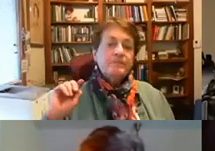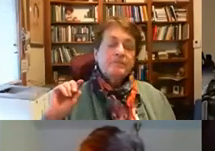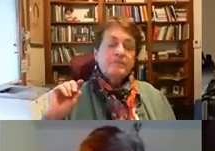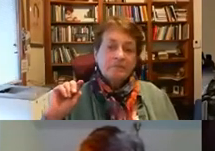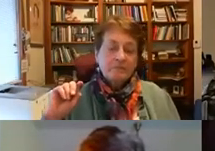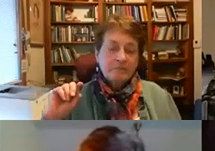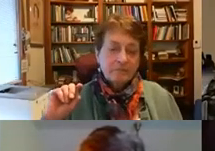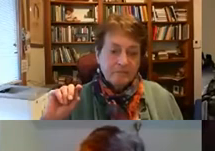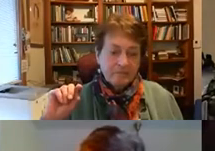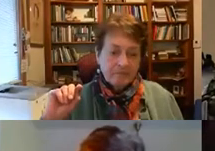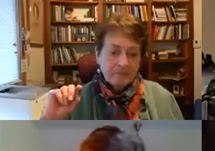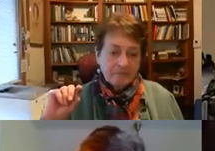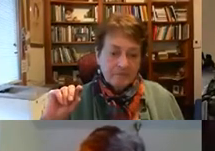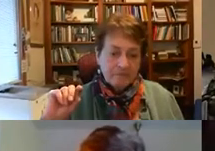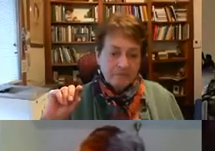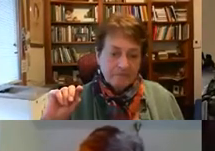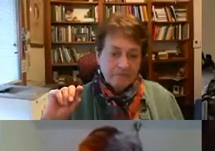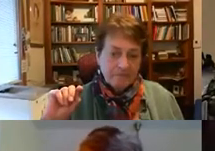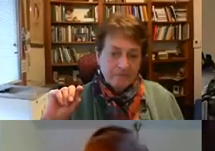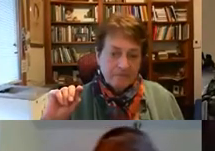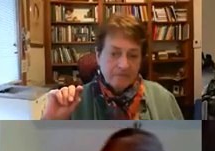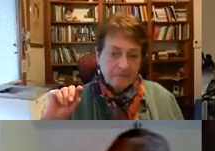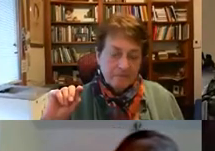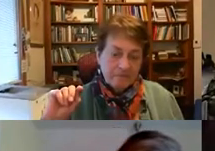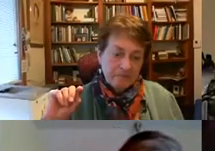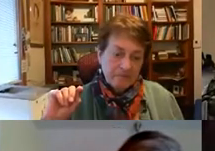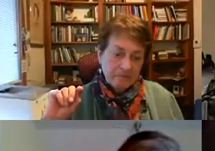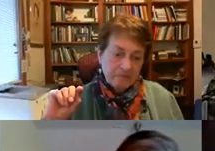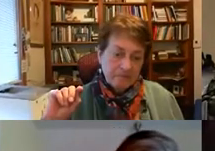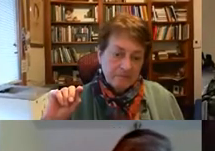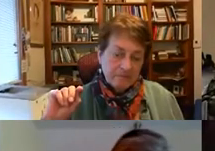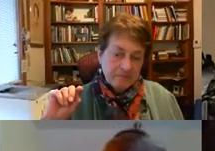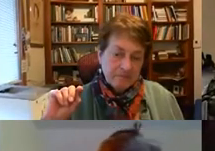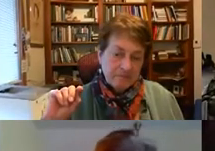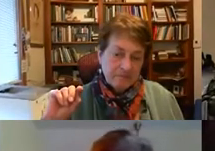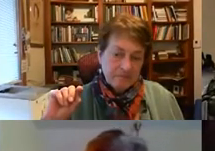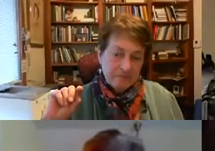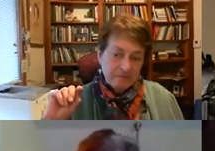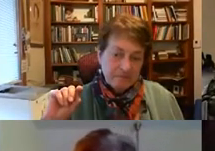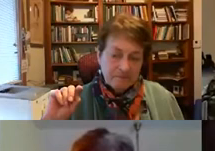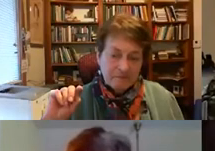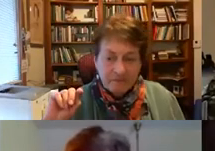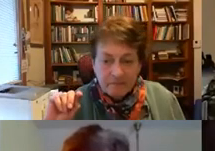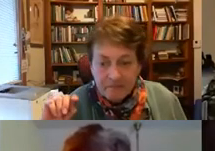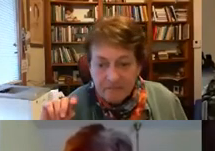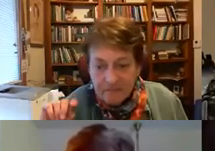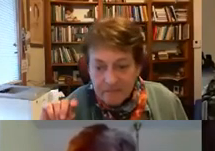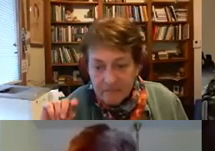ask a question of marie or um or our winning poets i'd like to say something um